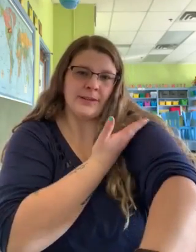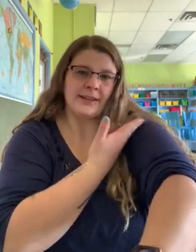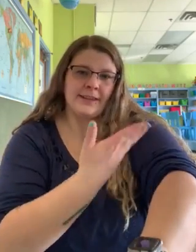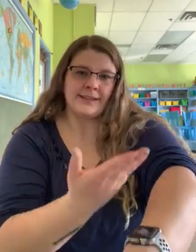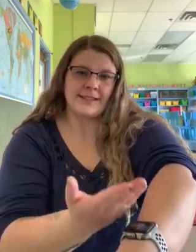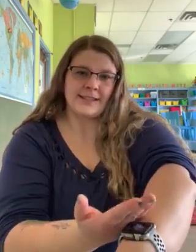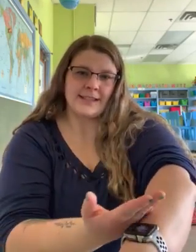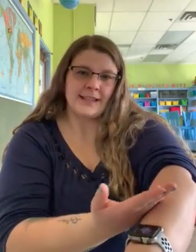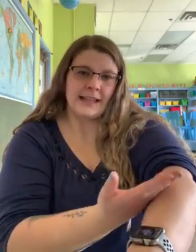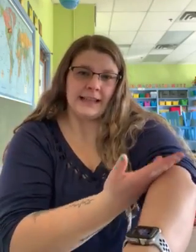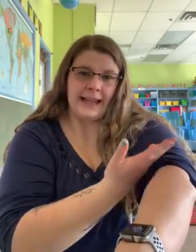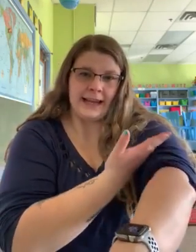like this lamb.